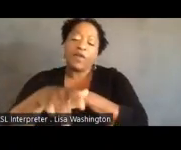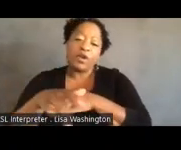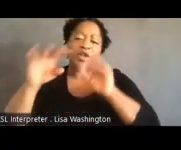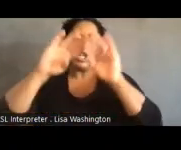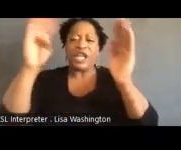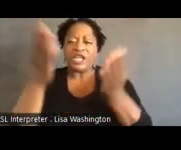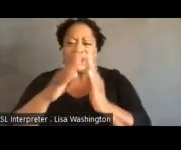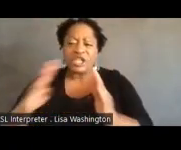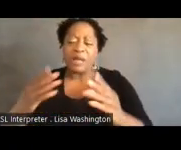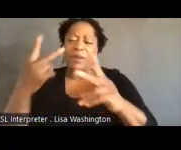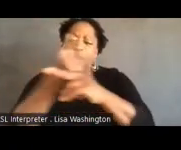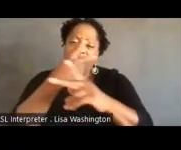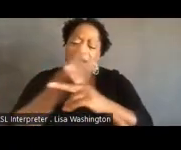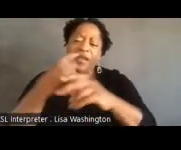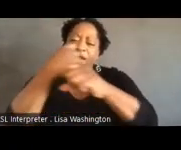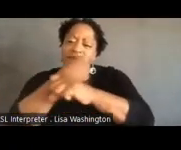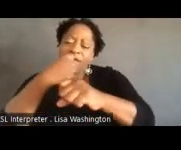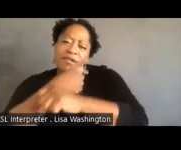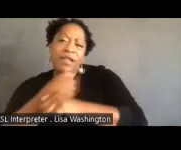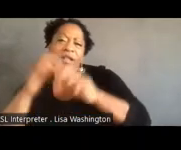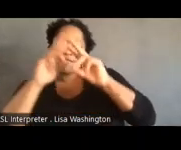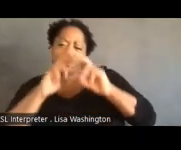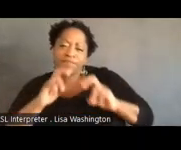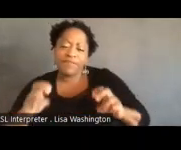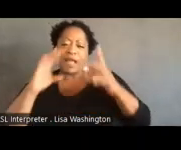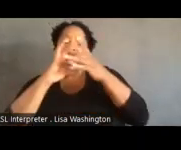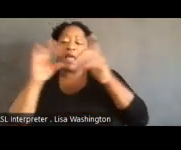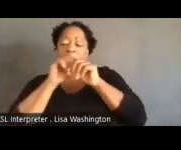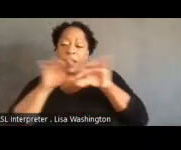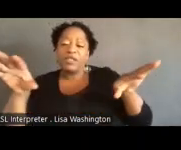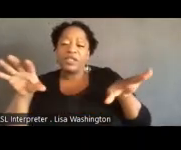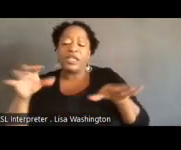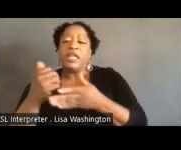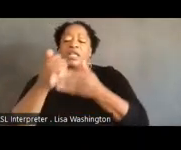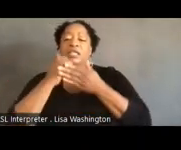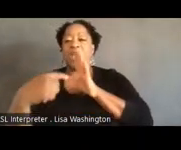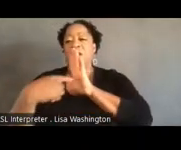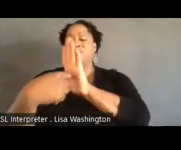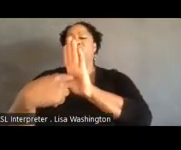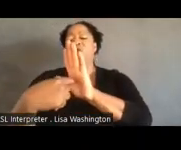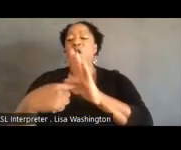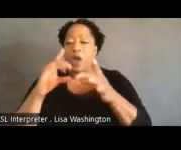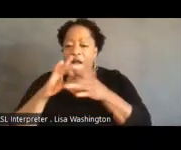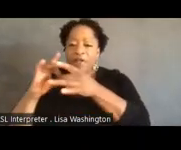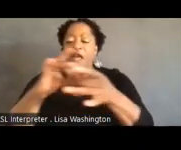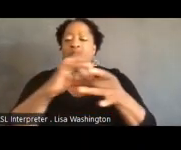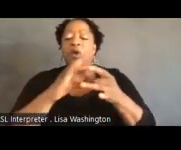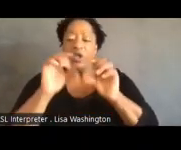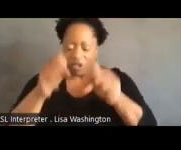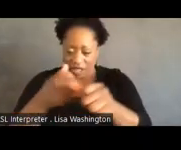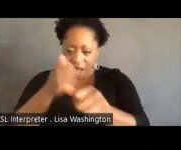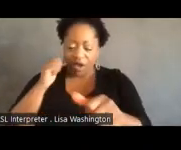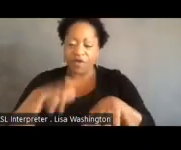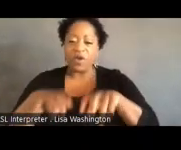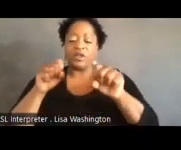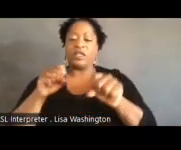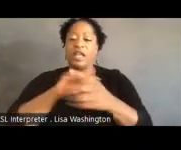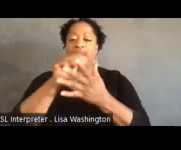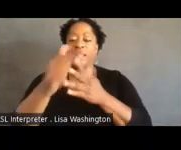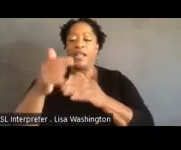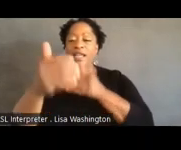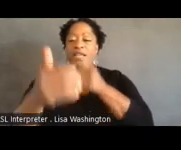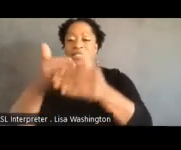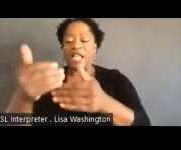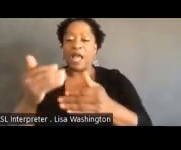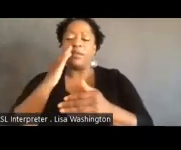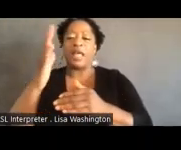strategy and messaging to help demonstrate that the coalition could avoid taking steps that would build up other